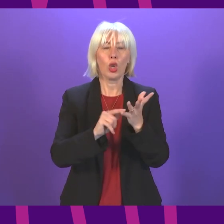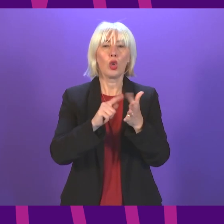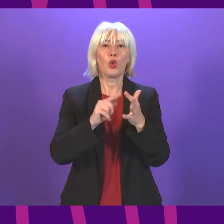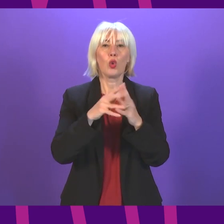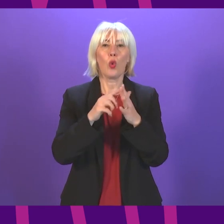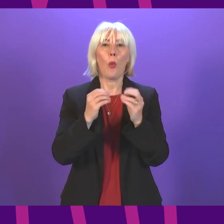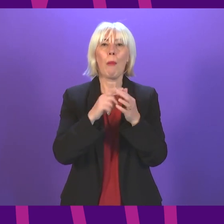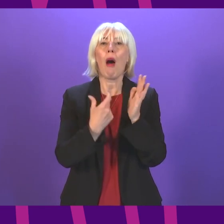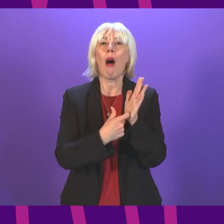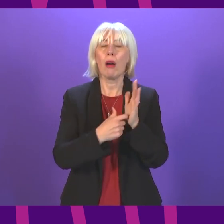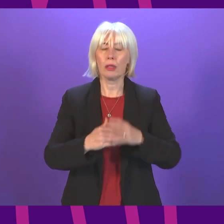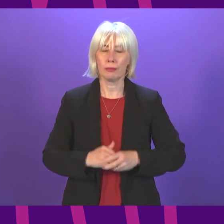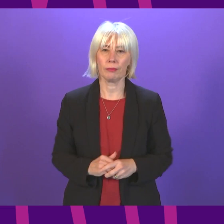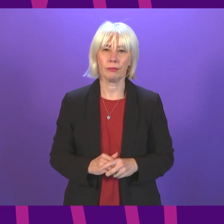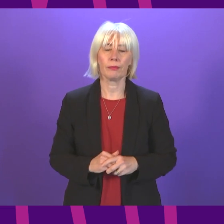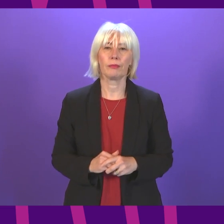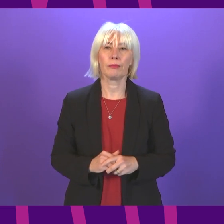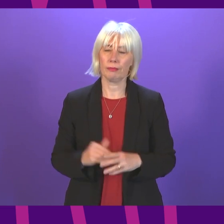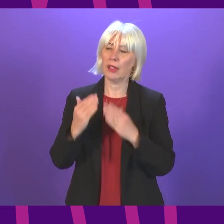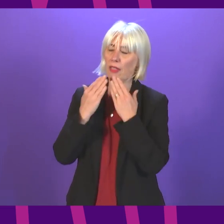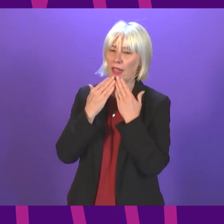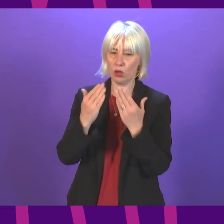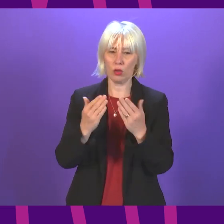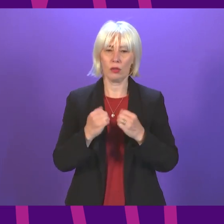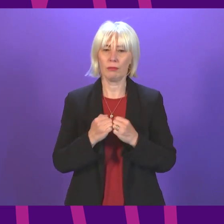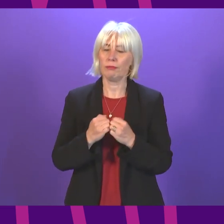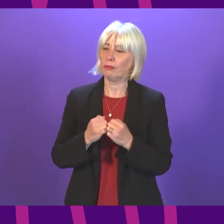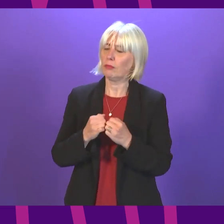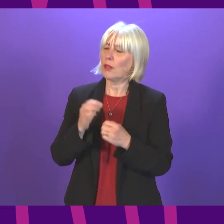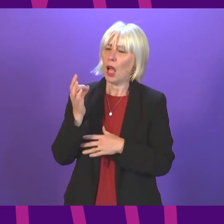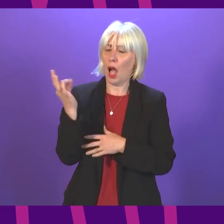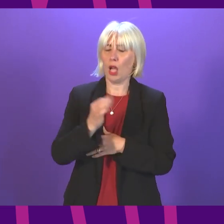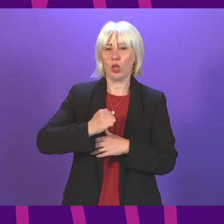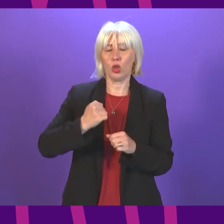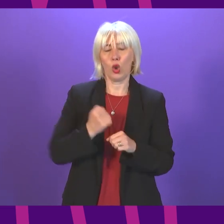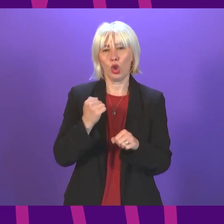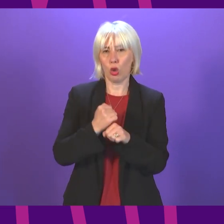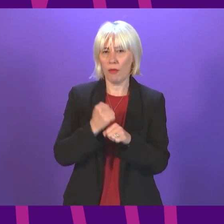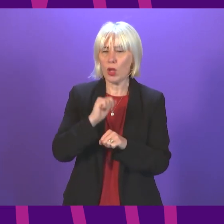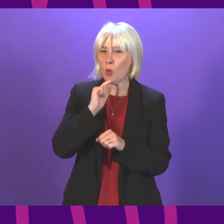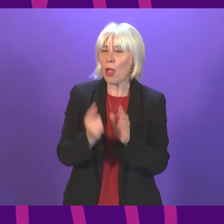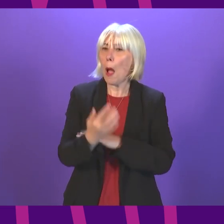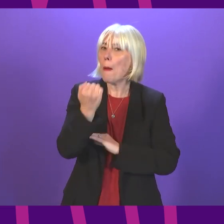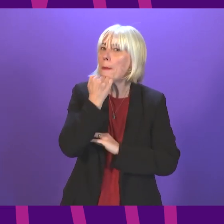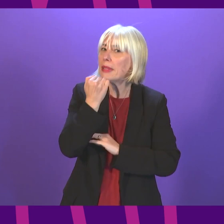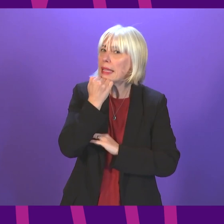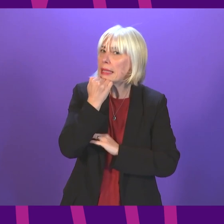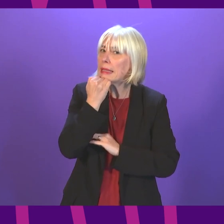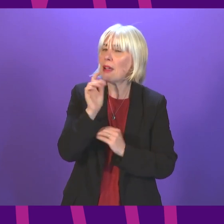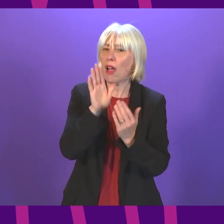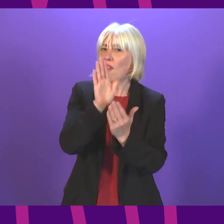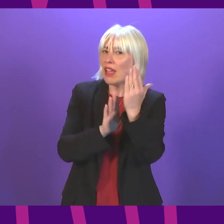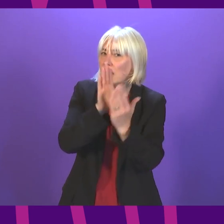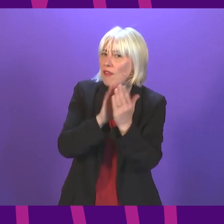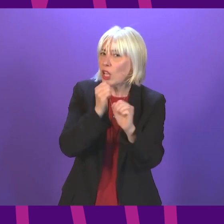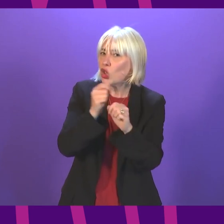Thank you, President of the I would like to ask the Scottish Government whether it will provide an update on the use of face-to-face GP